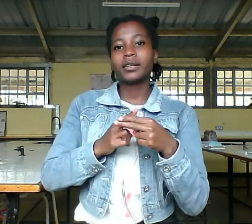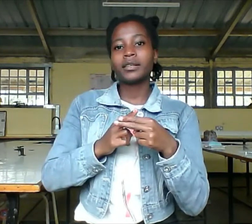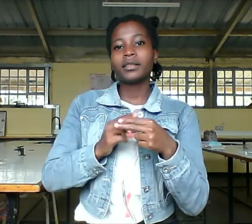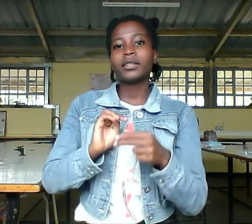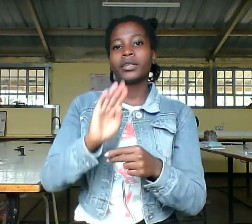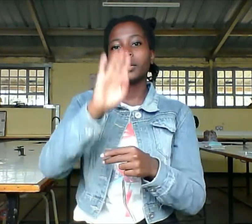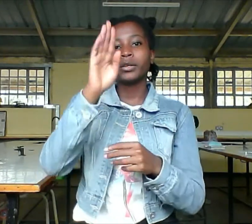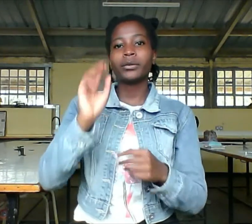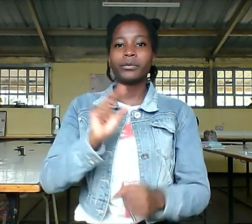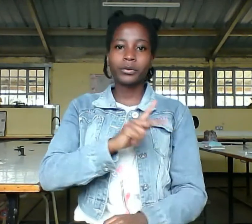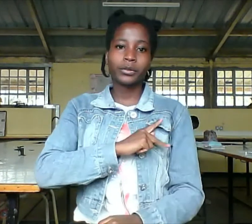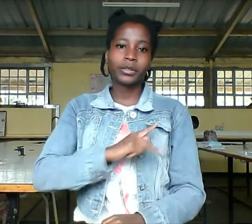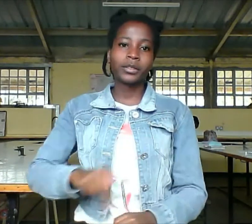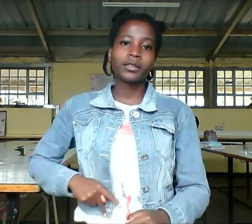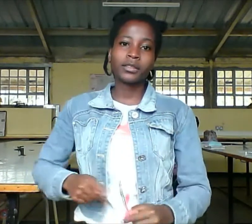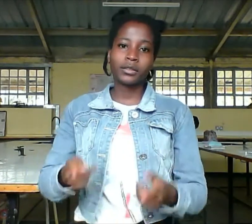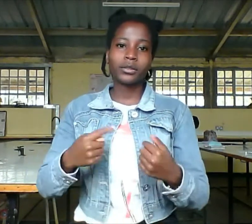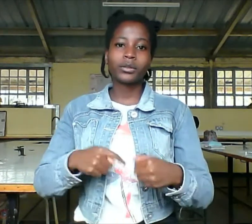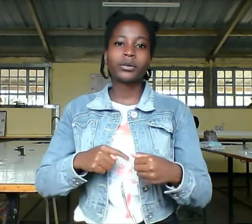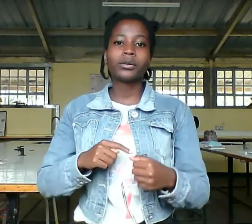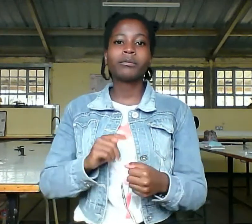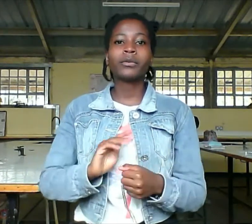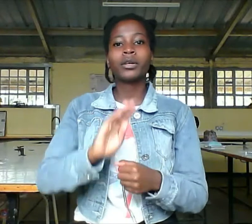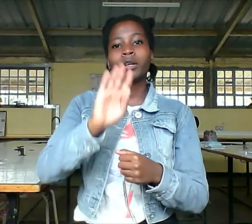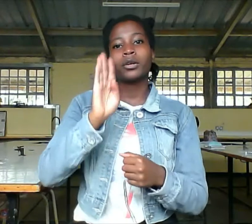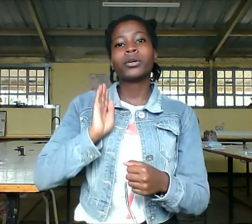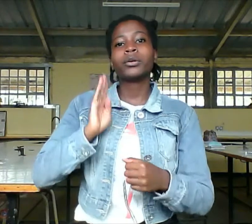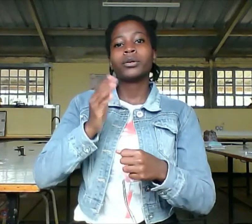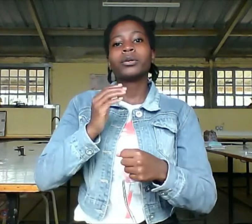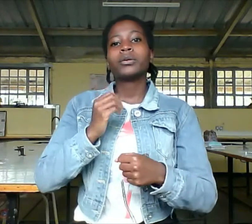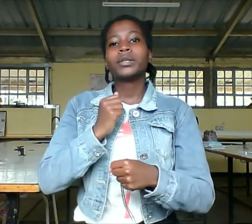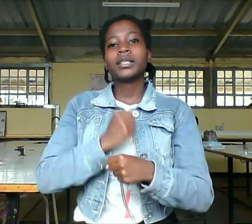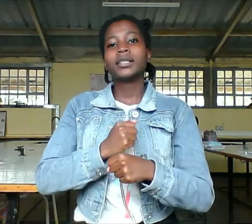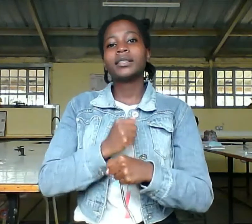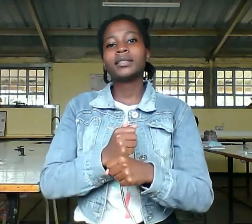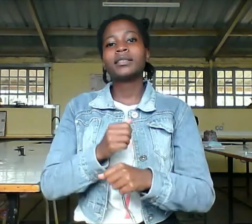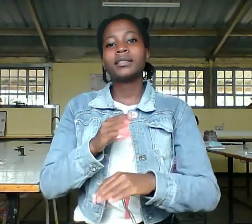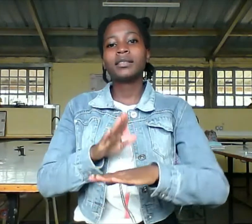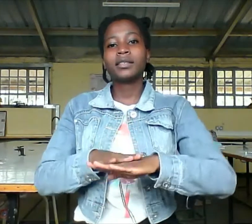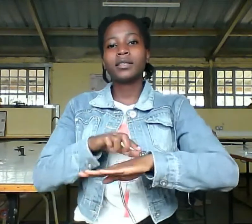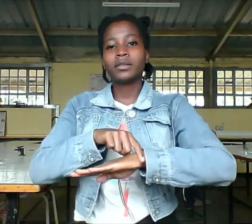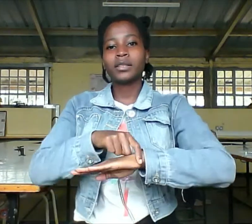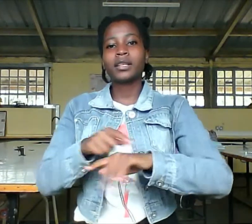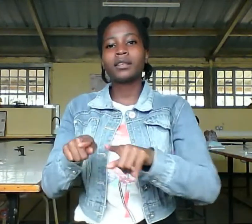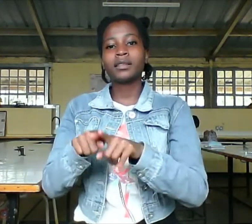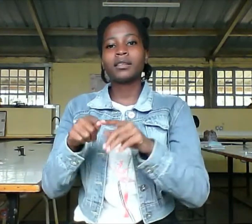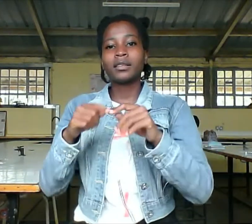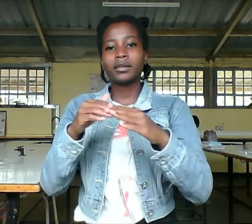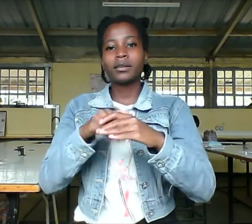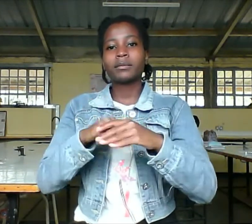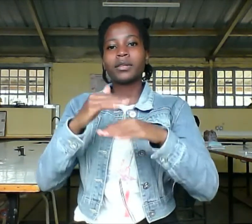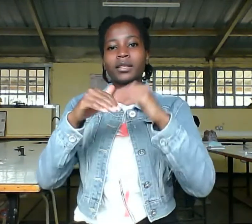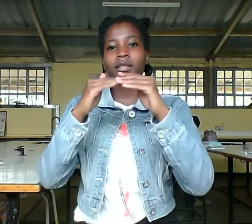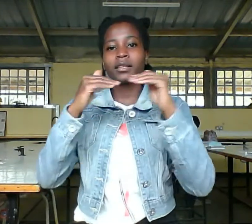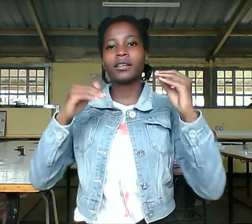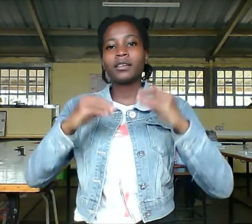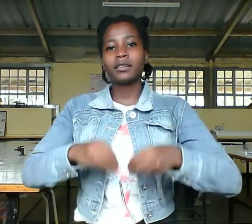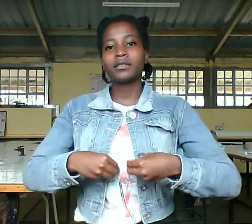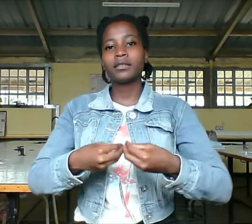come, and will be done on half as it is in heaven. Give us this day our